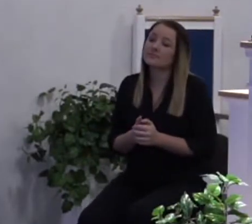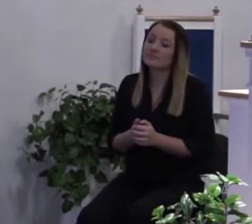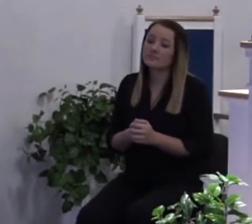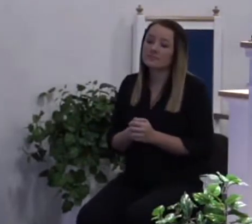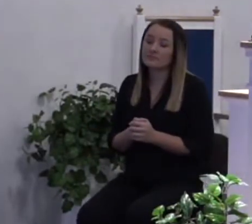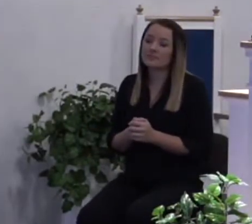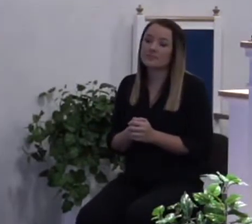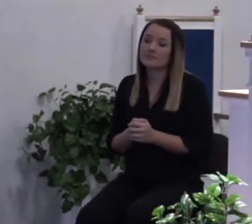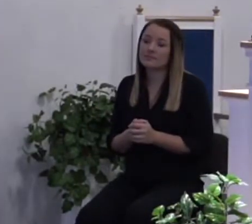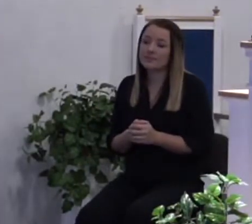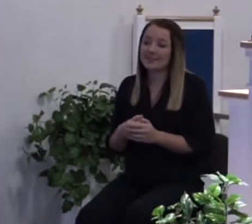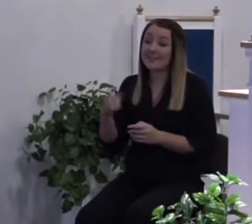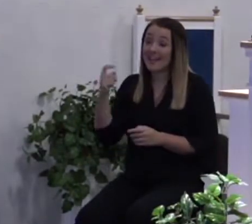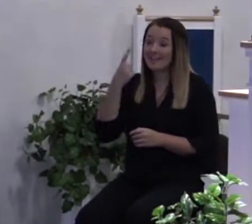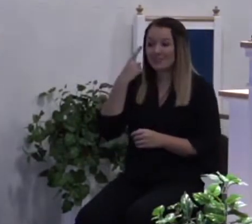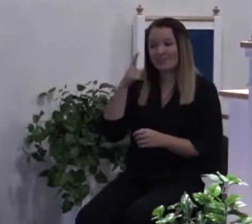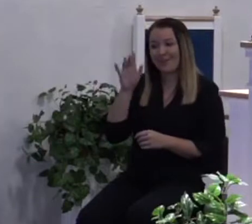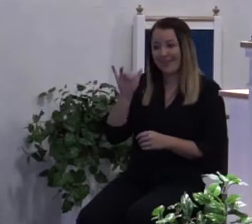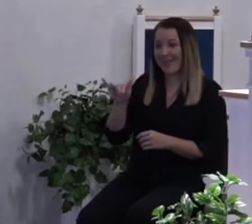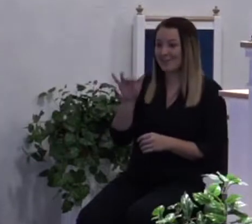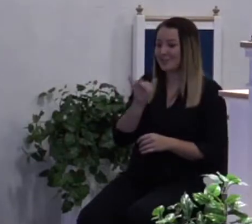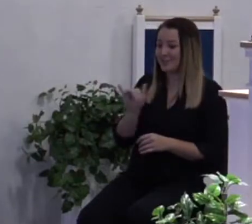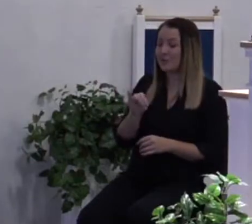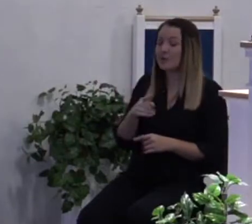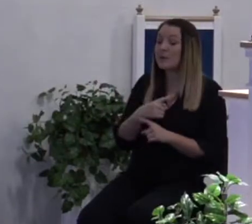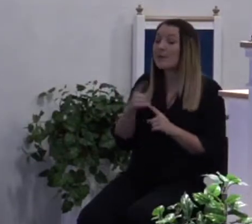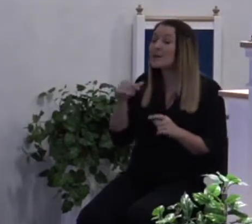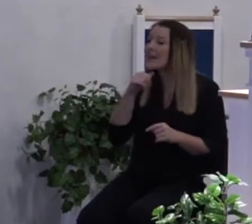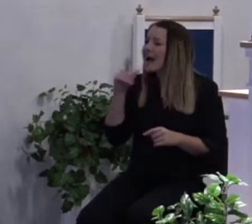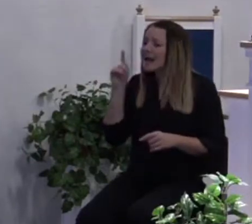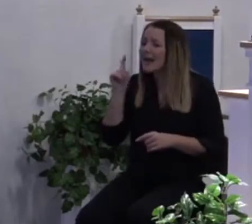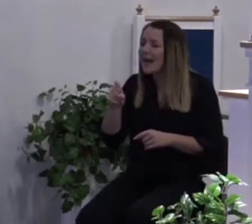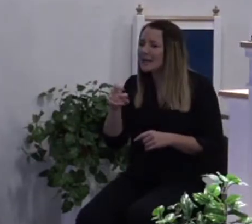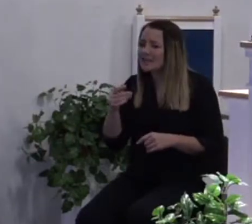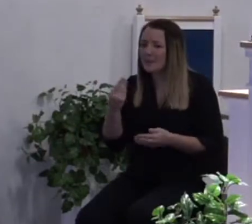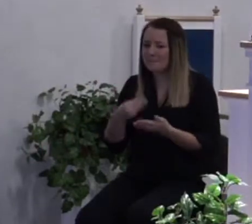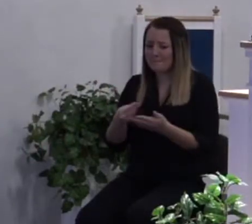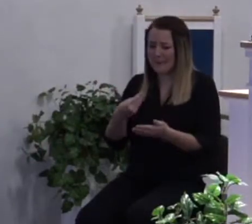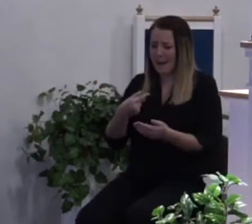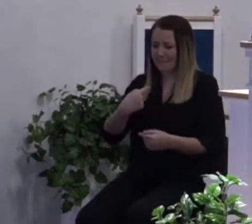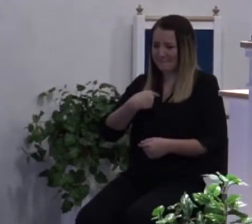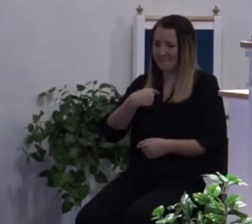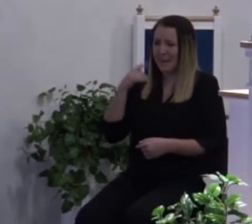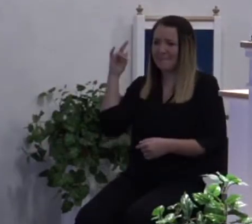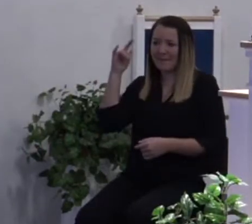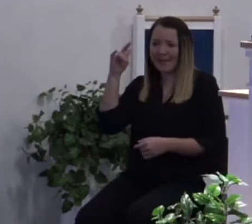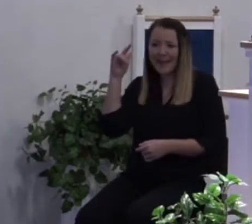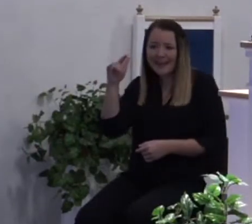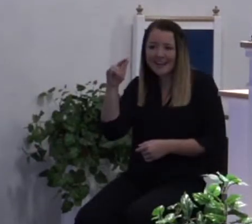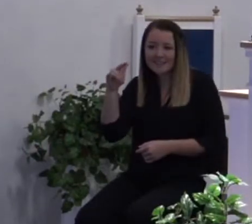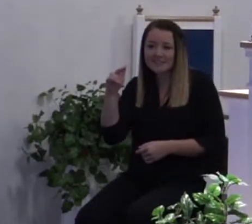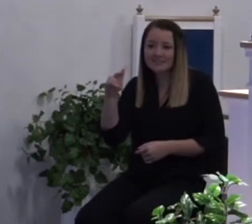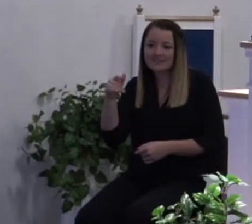He asked for that too. But he didn't ask you to buy me a jet plane unless it's on your heart.